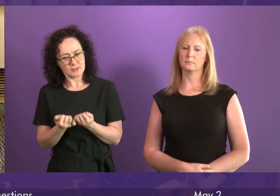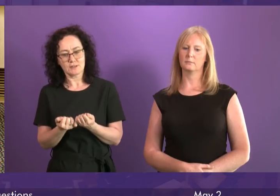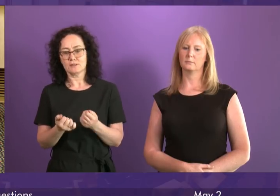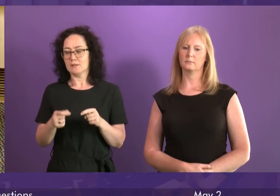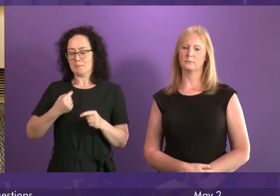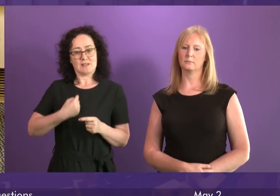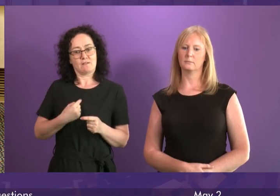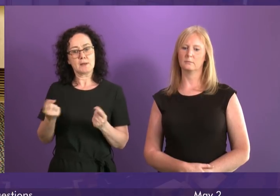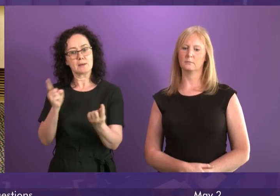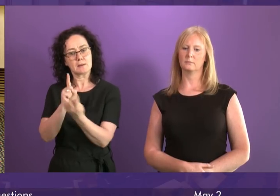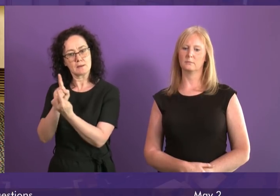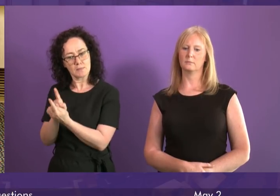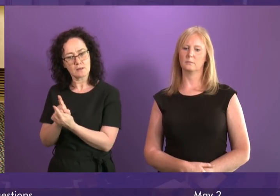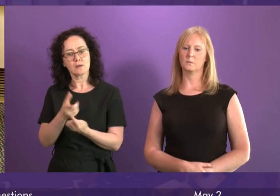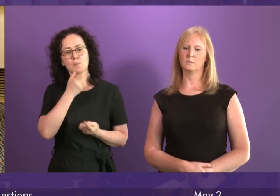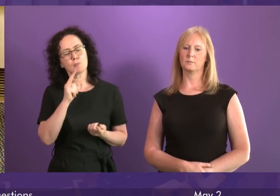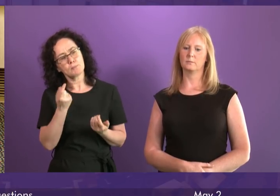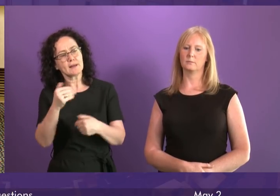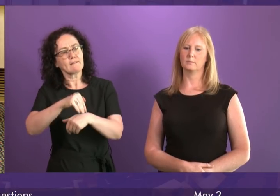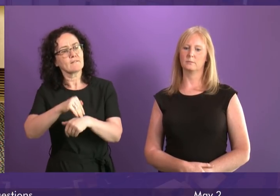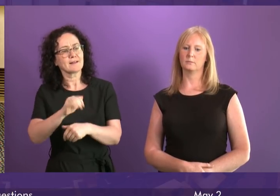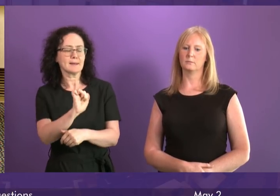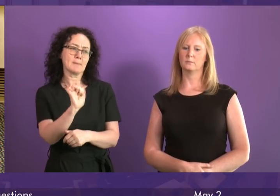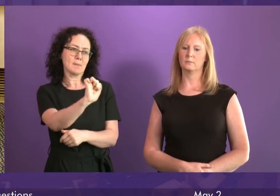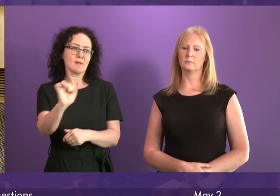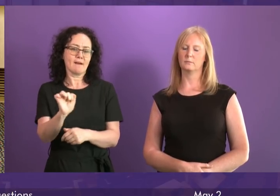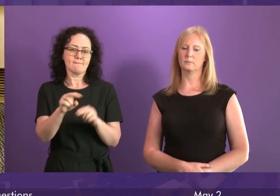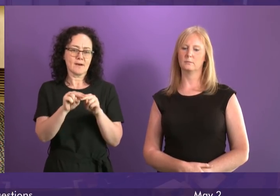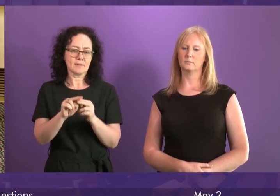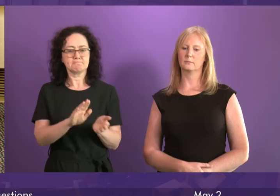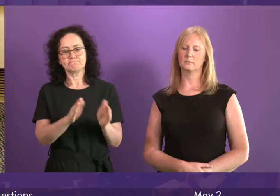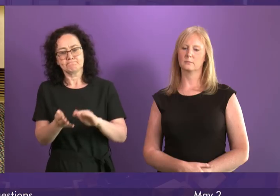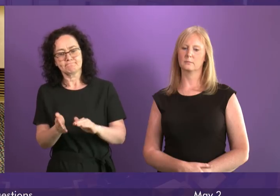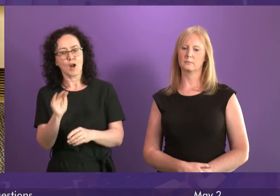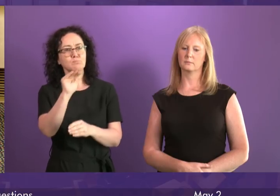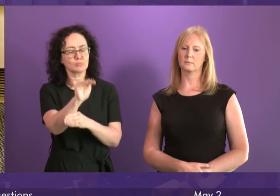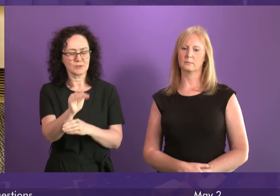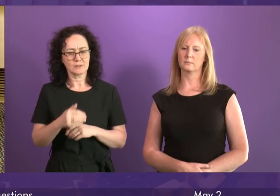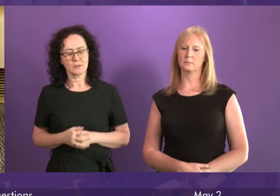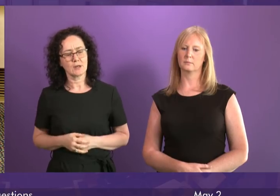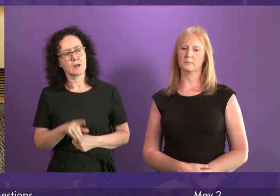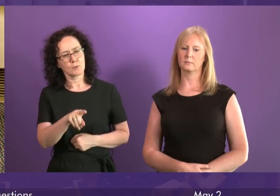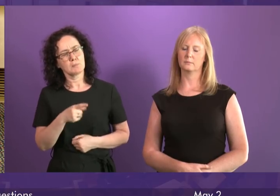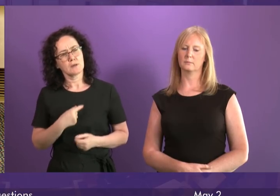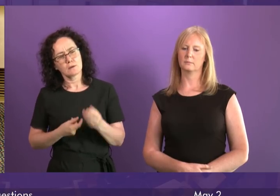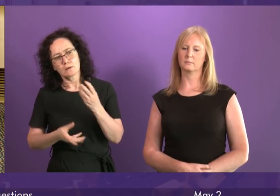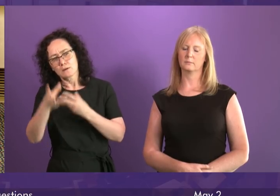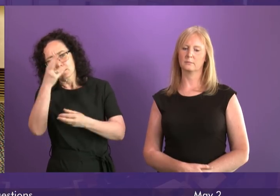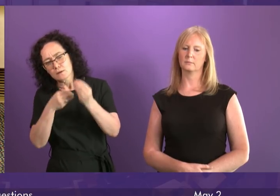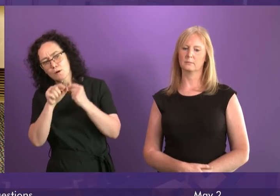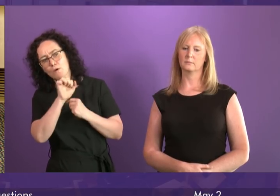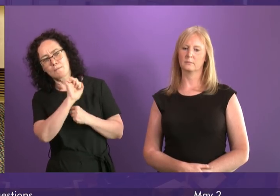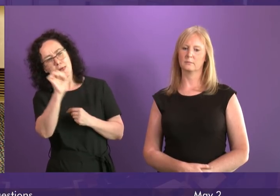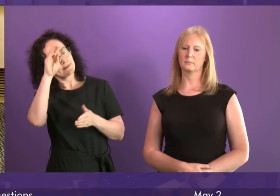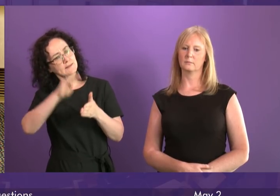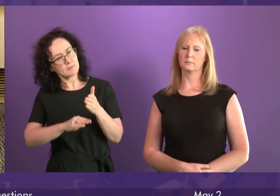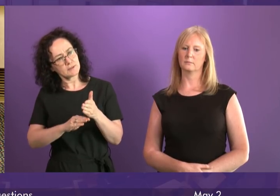affected by the death of a loved one abroad. and from hearing their experiences directly, I am of the view similar to that